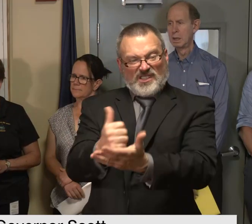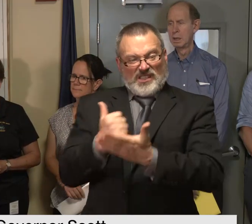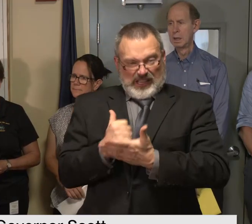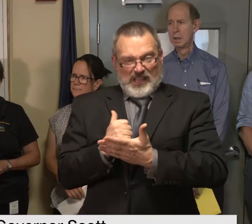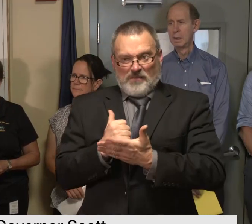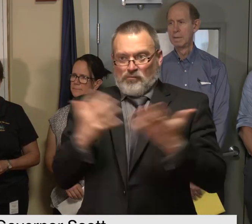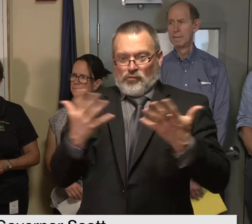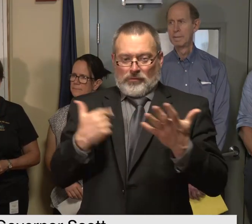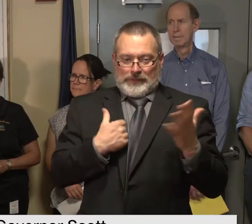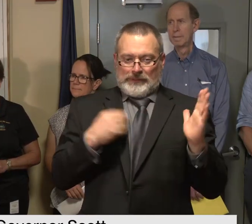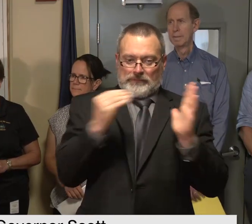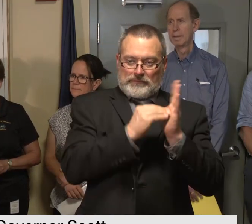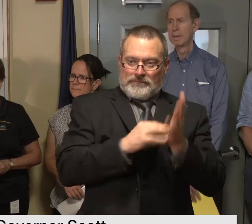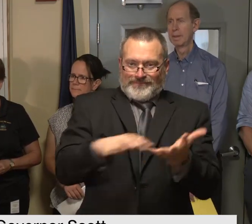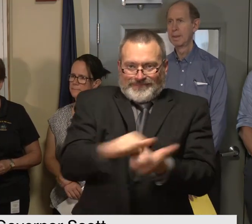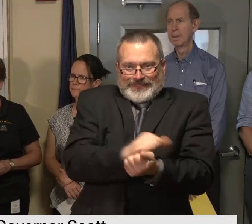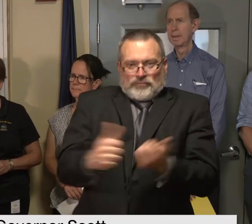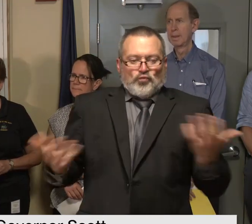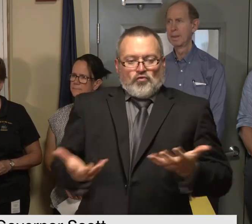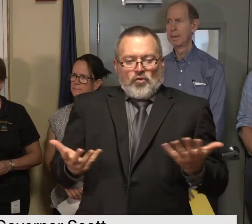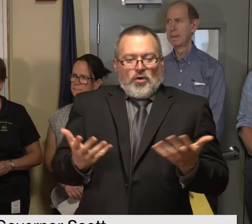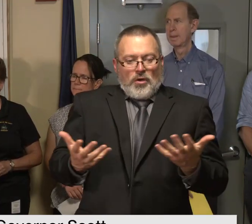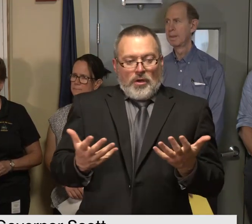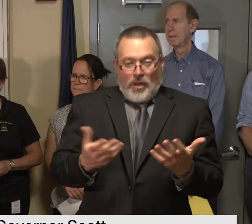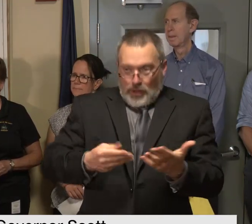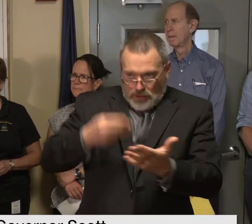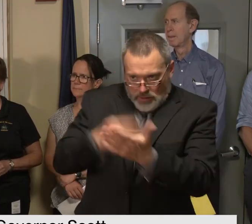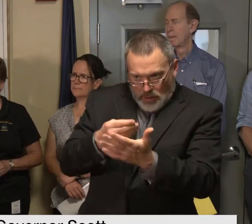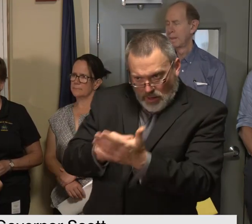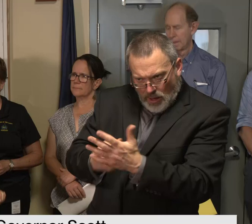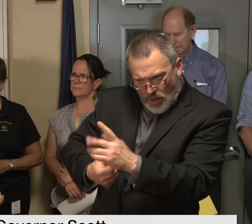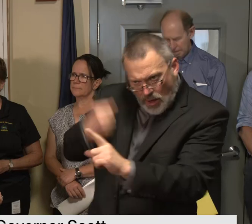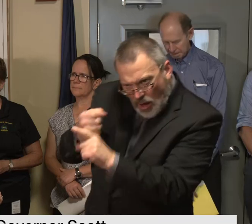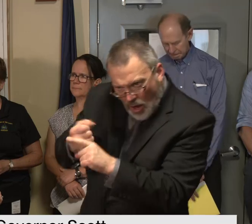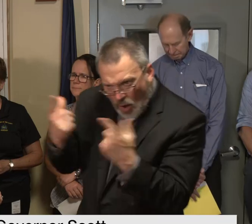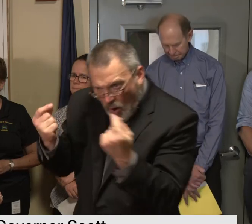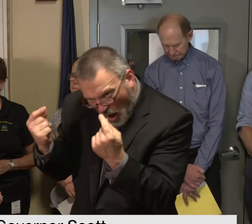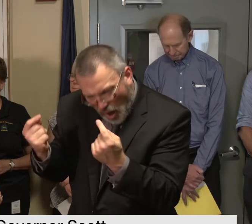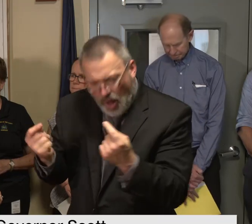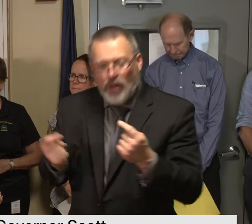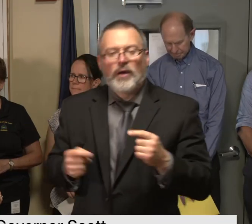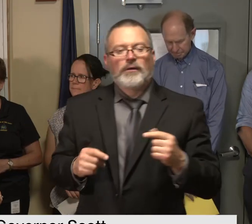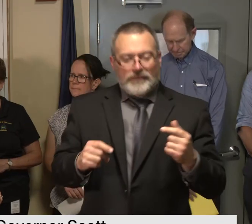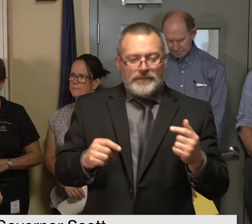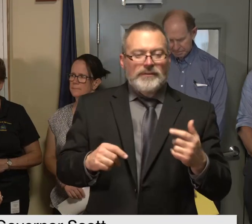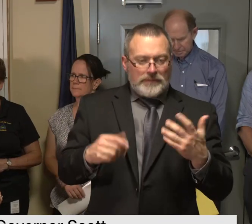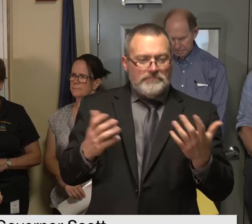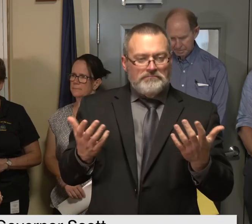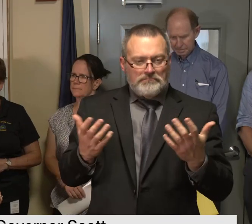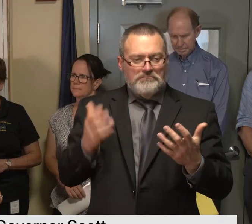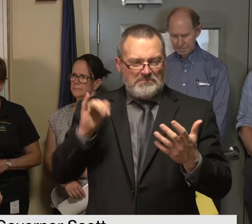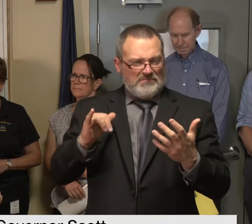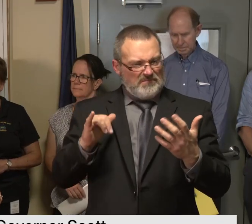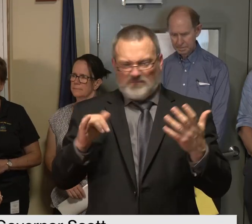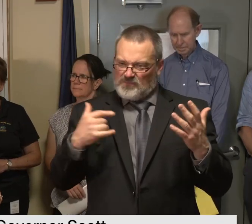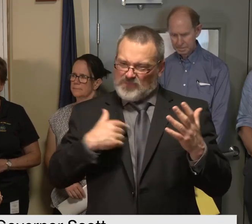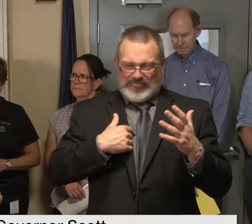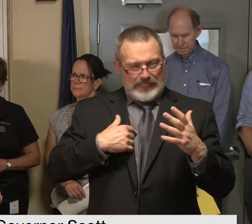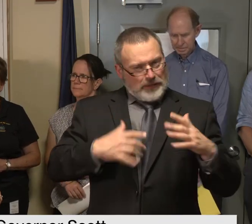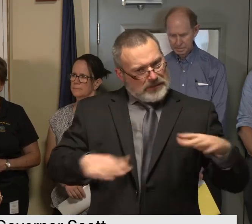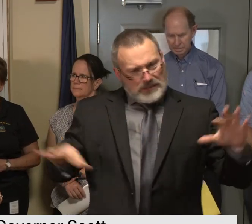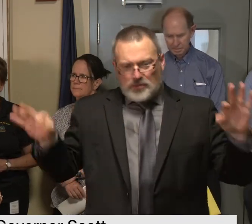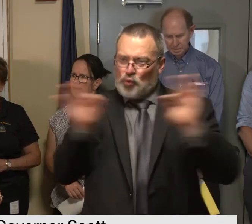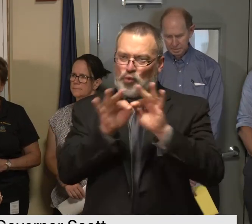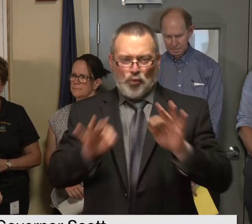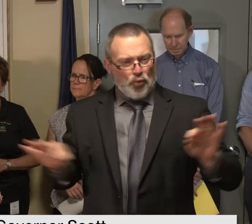what property damage they've had what financial impact they're experiencing so um we can't emphasize that enough that that's helpful